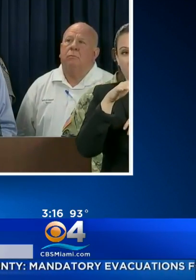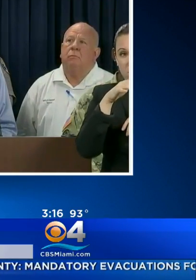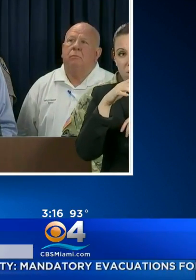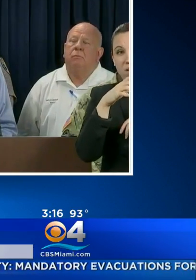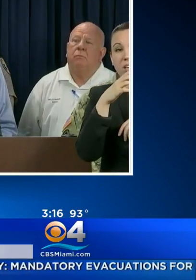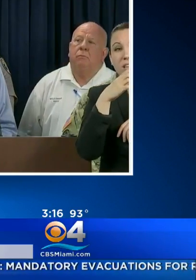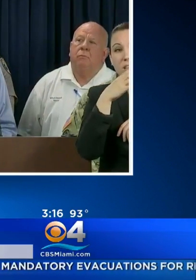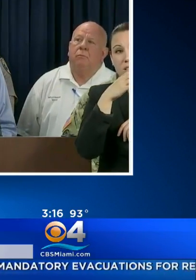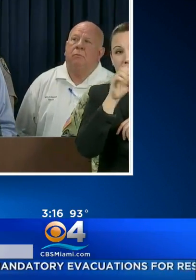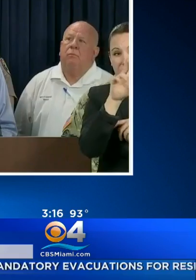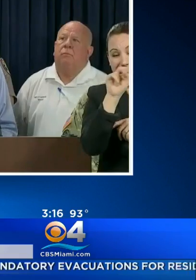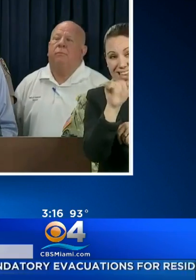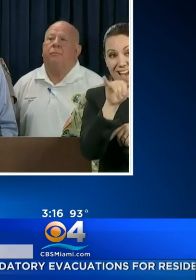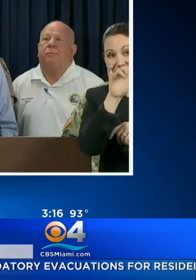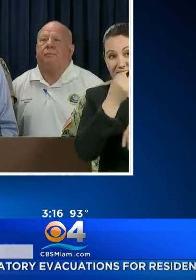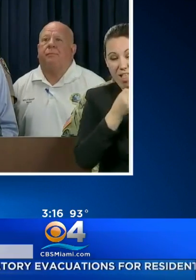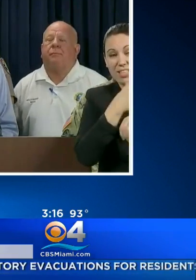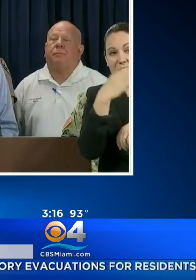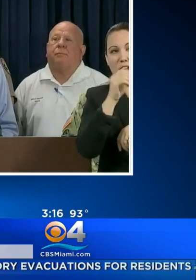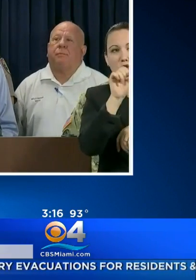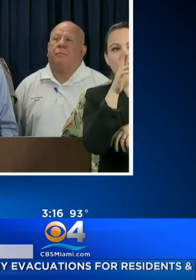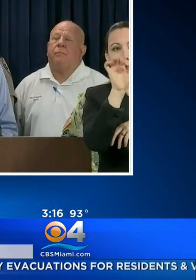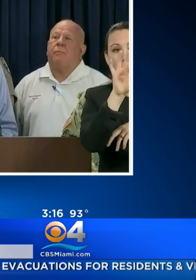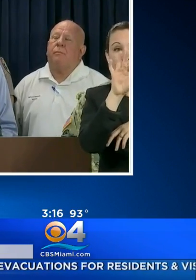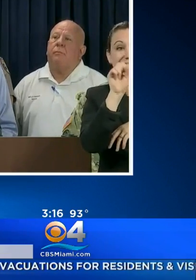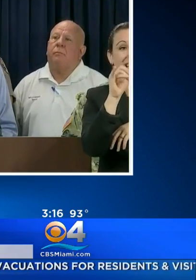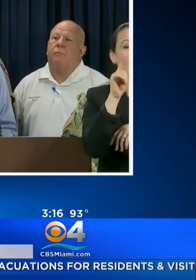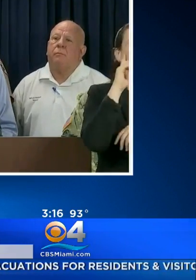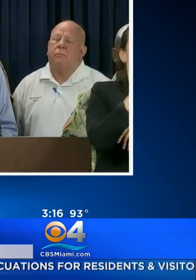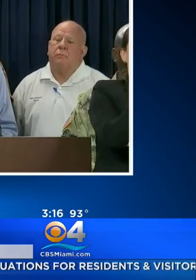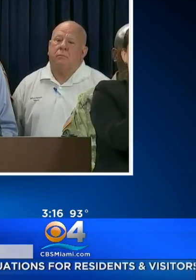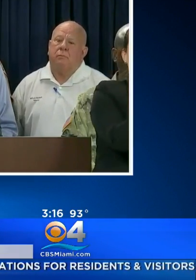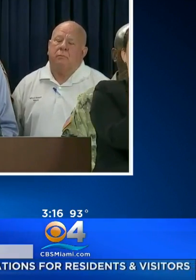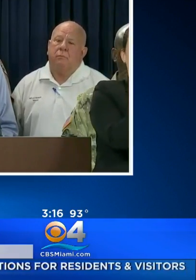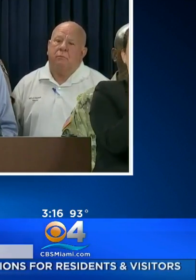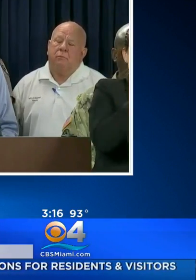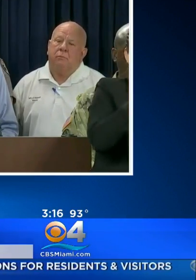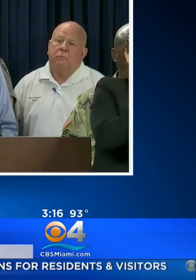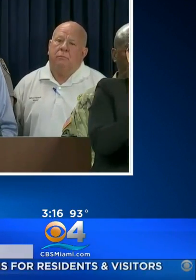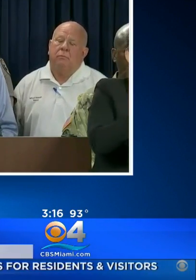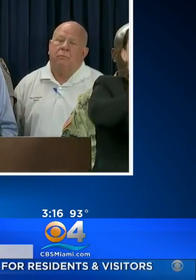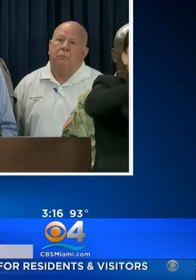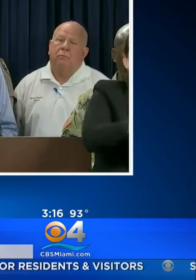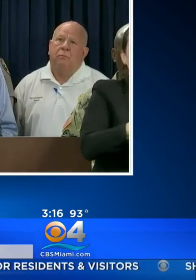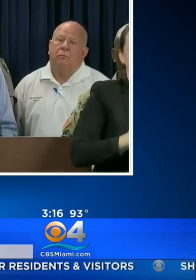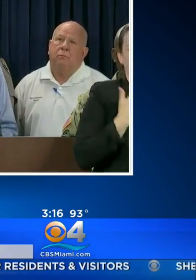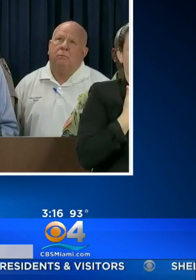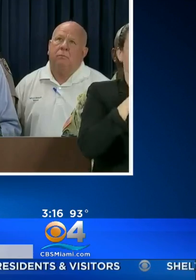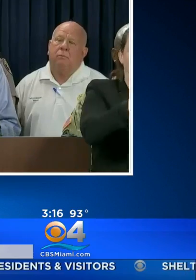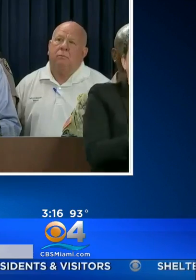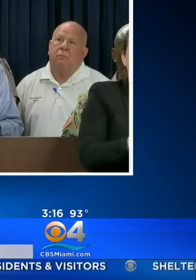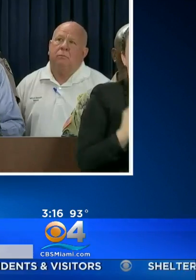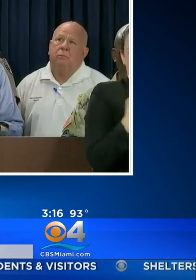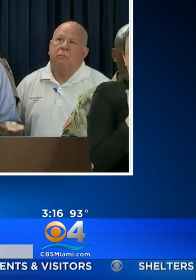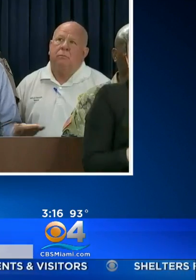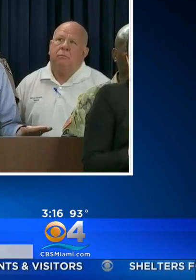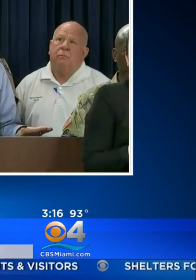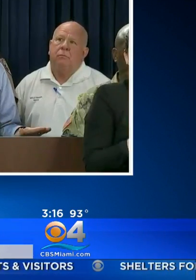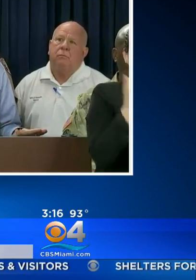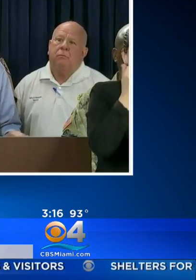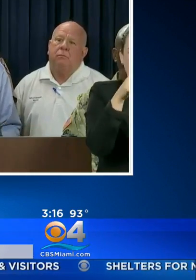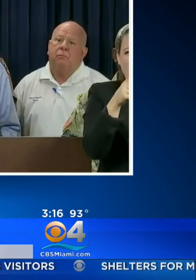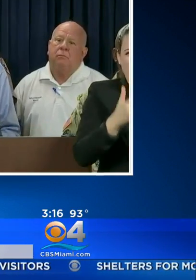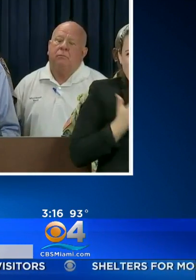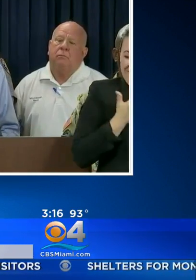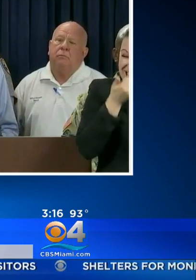BEACH AND SURF SIDE. IN MONROE COUNTY THERE ARE MANDATORY EVACUATIONS FOR ALL RESIDENTS AND VISITORS. IF YOU LIVE IN ANY OF THESE